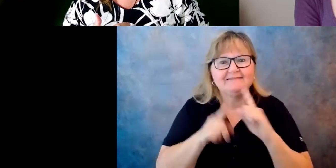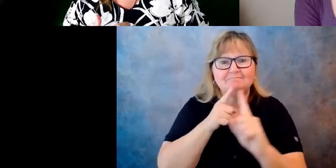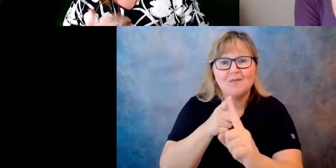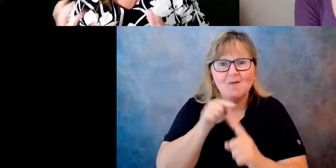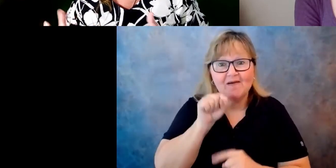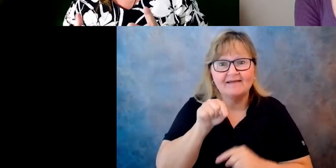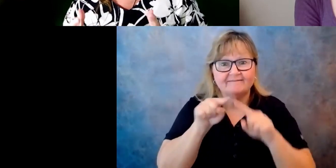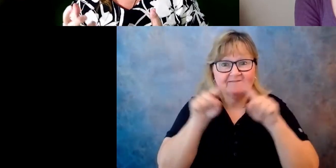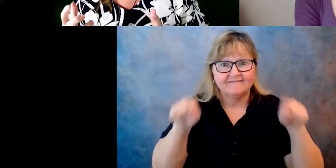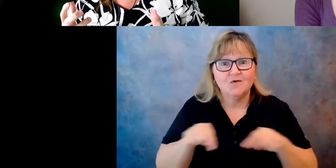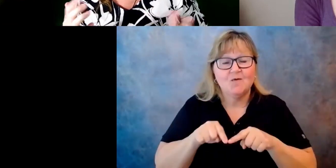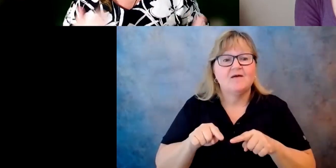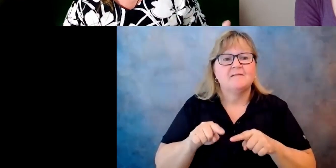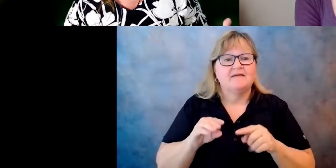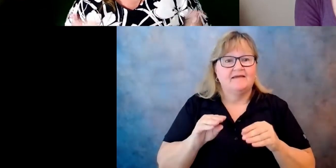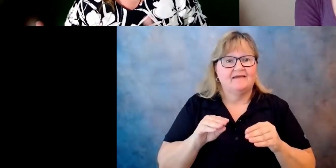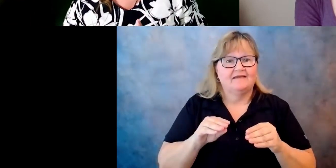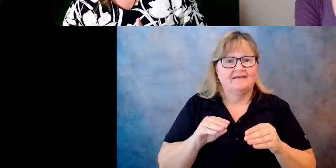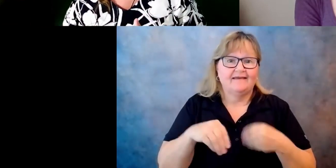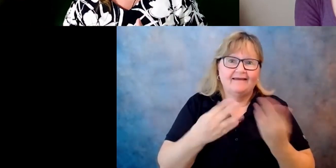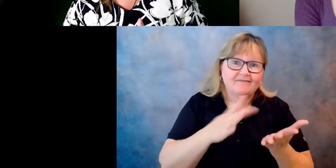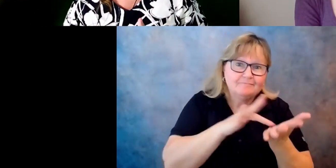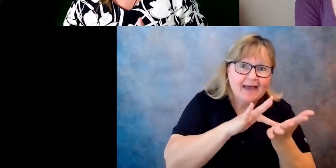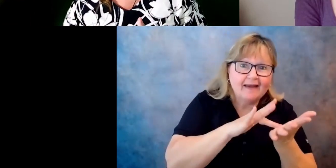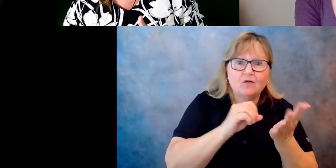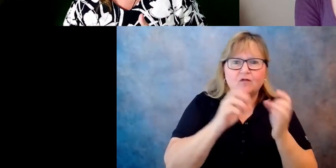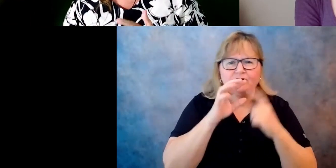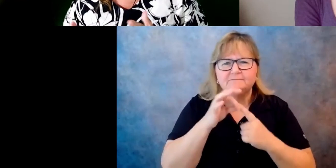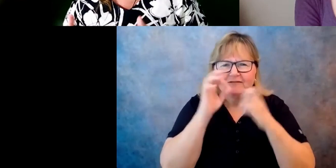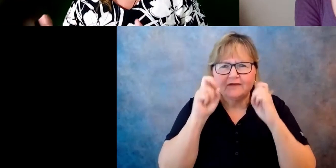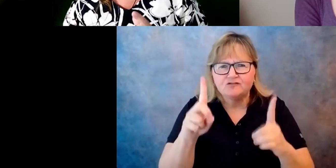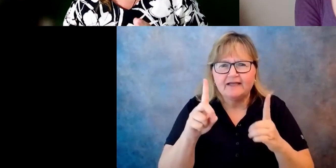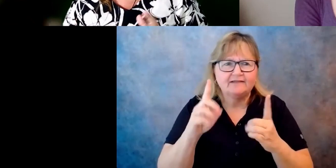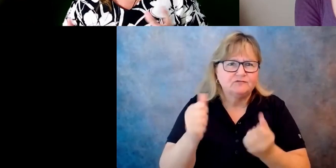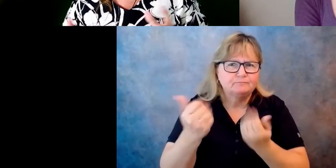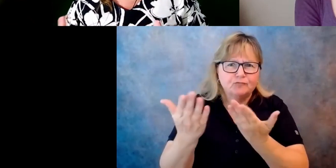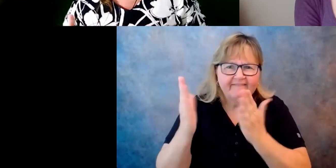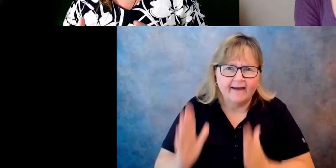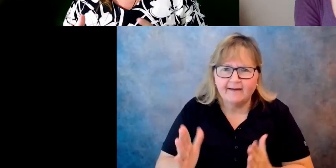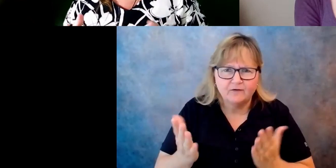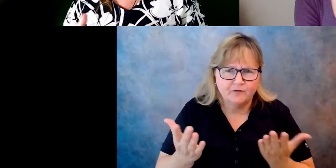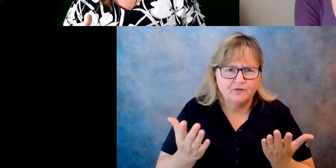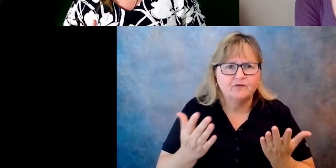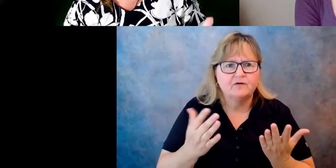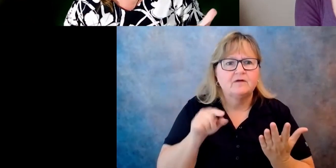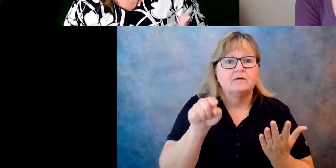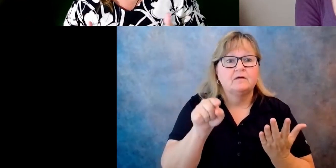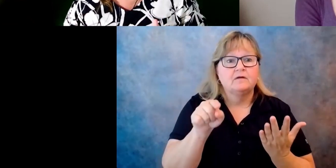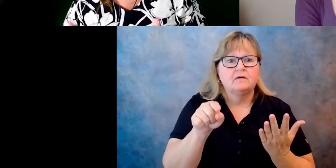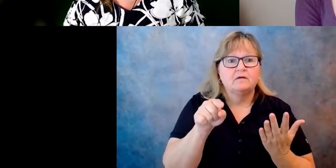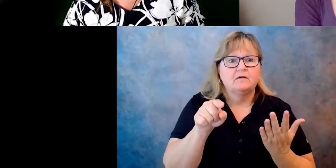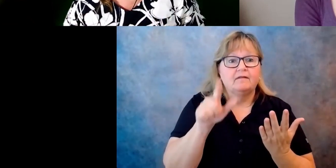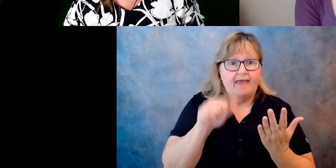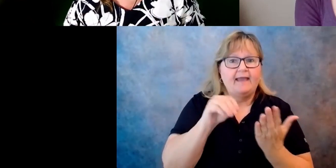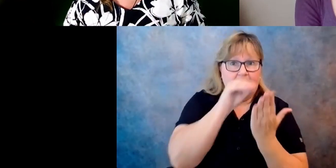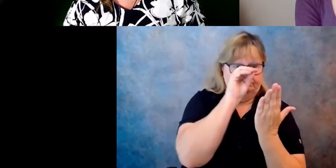the providers, um, whether they're medical or special education, you know, providers, they can complete the